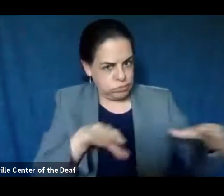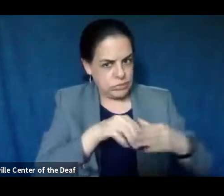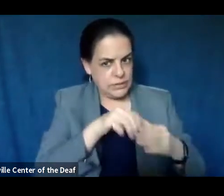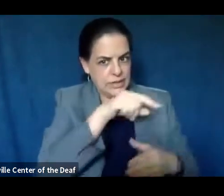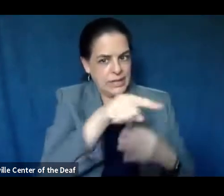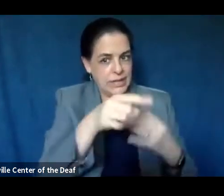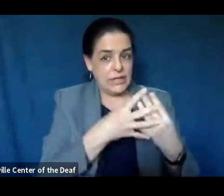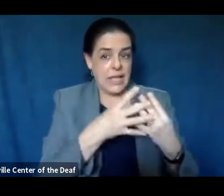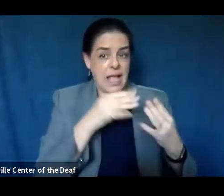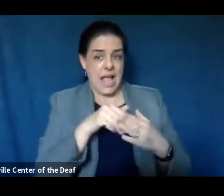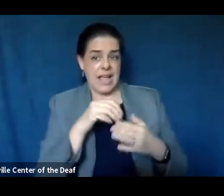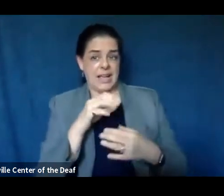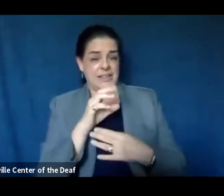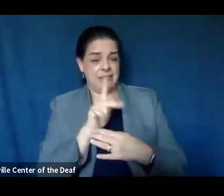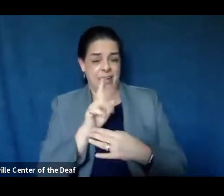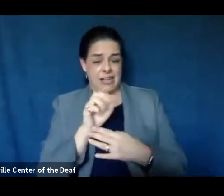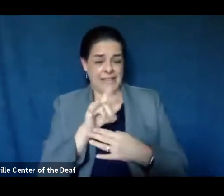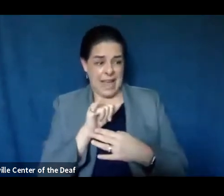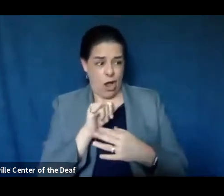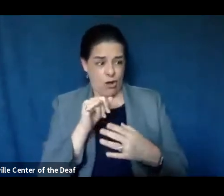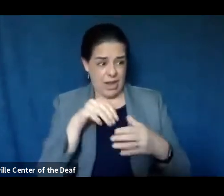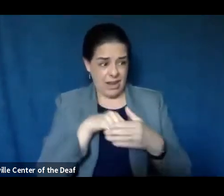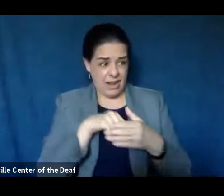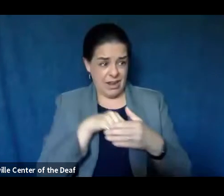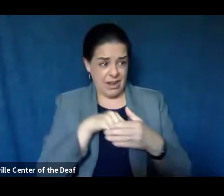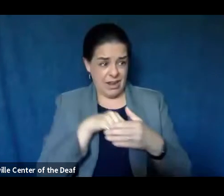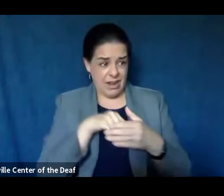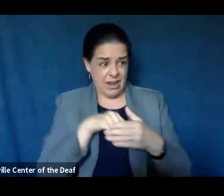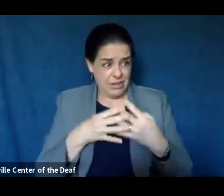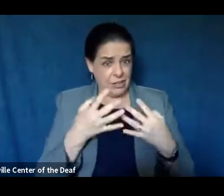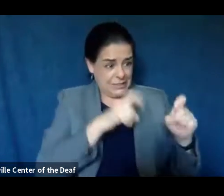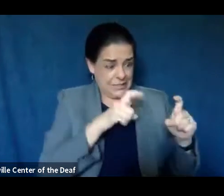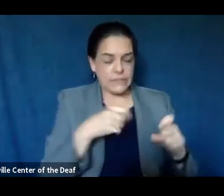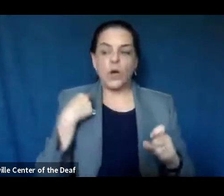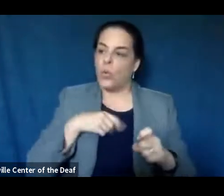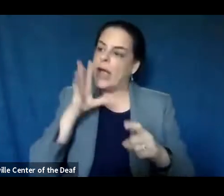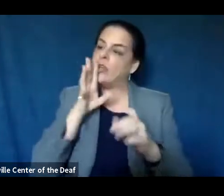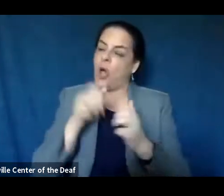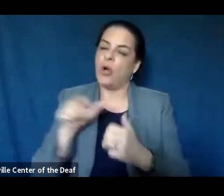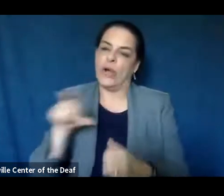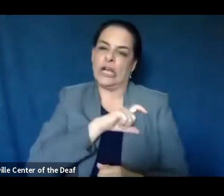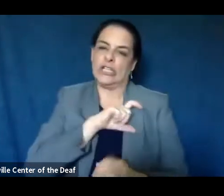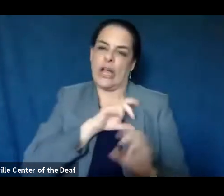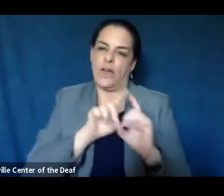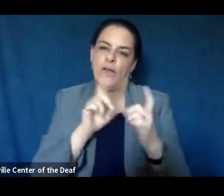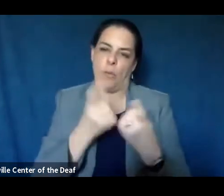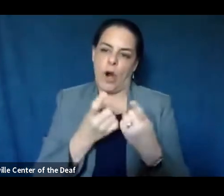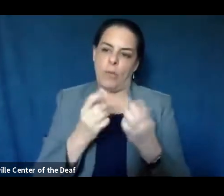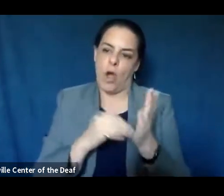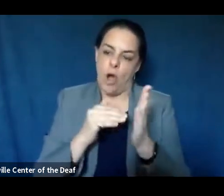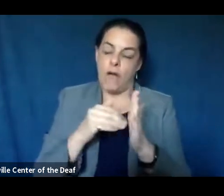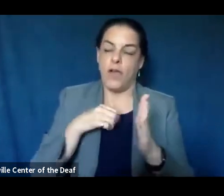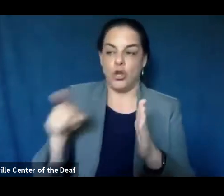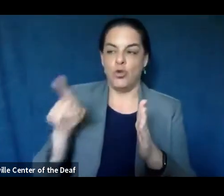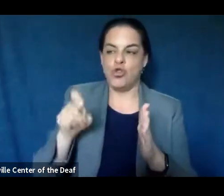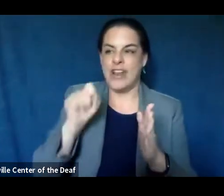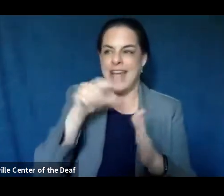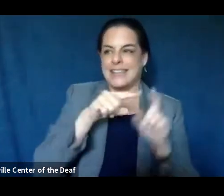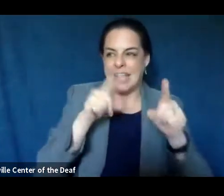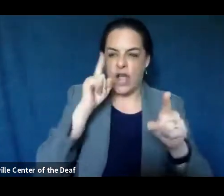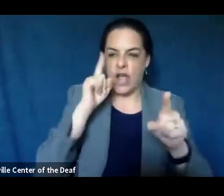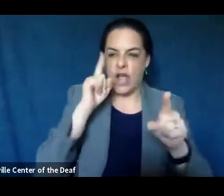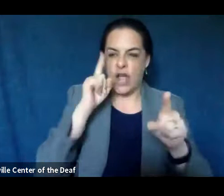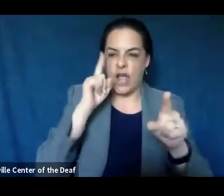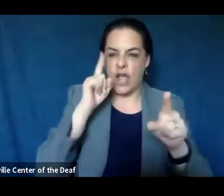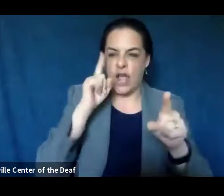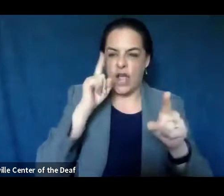I know that we talk with the Sheriff's Department frequently and you would want to, I would want to refer you to them for all of the specifics, but I do know that they've